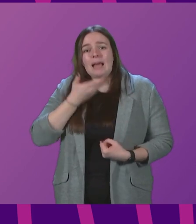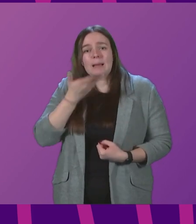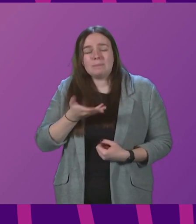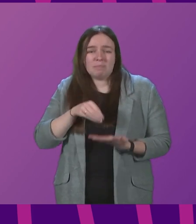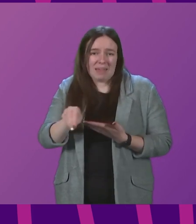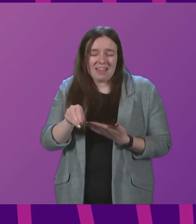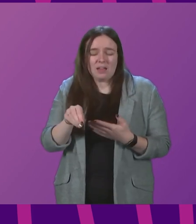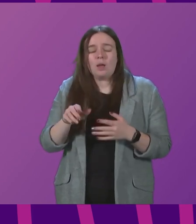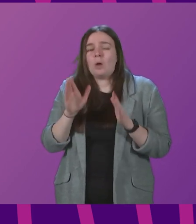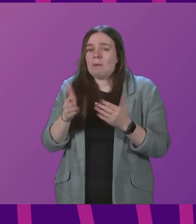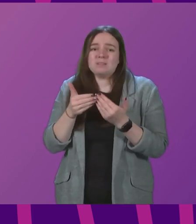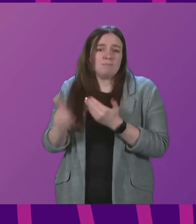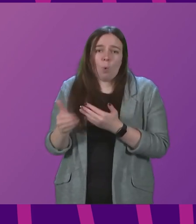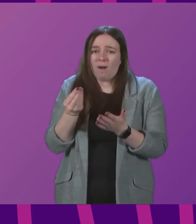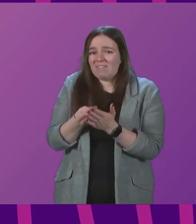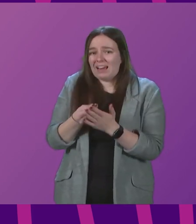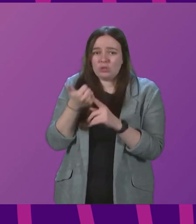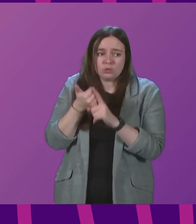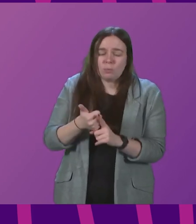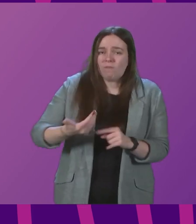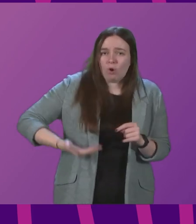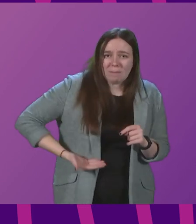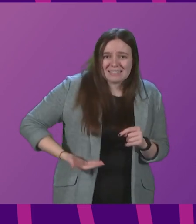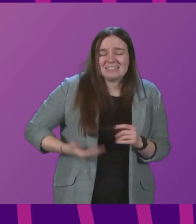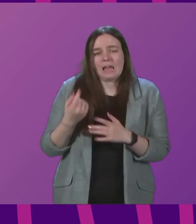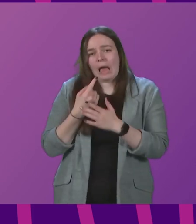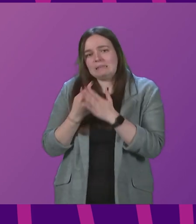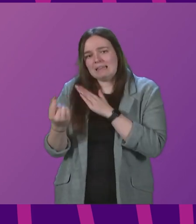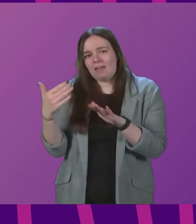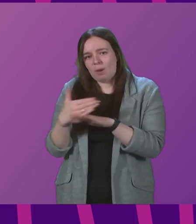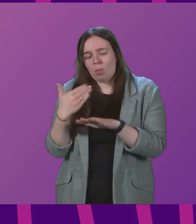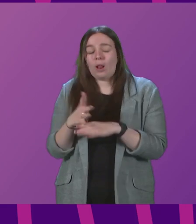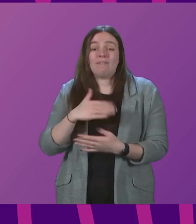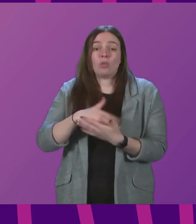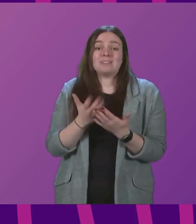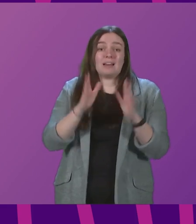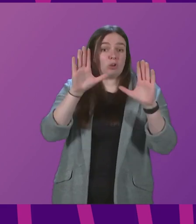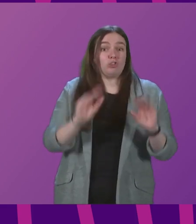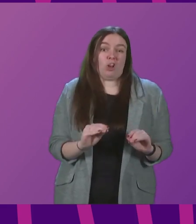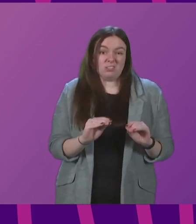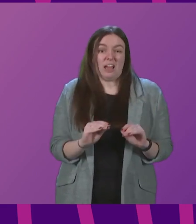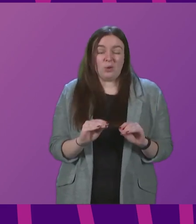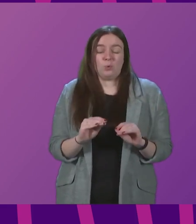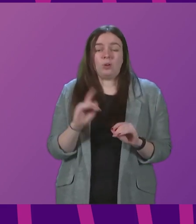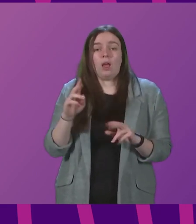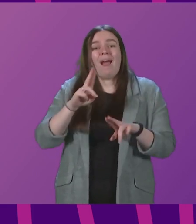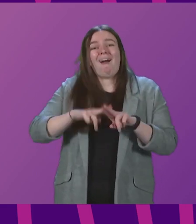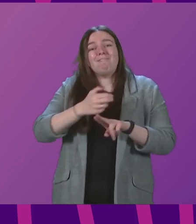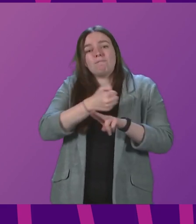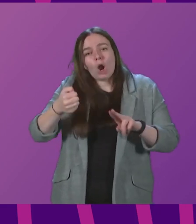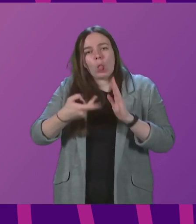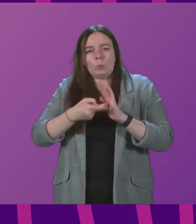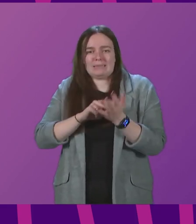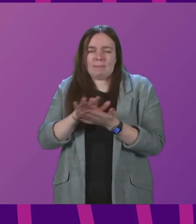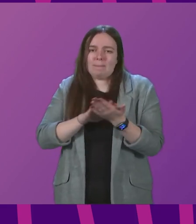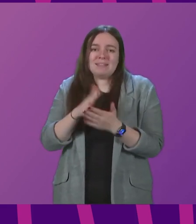financial support for impacted businesses and the self-employed. And for the sectors that are shut down or as good as shut down, a furlough type scheme, so we